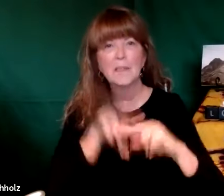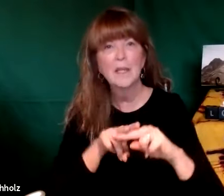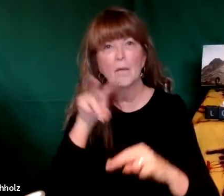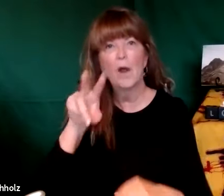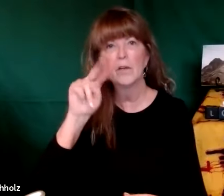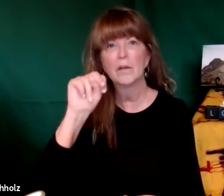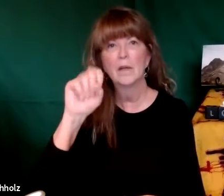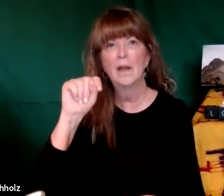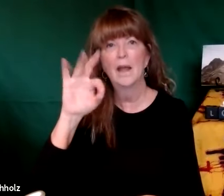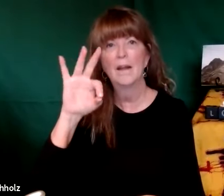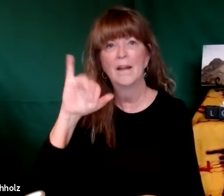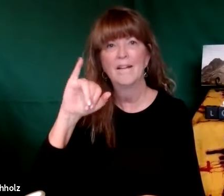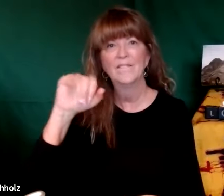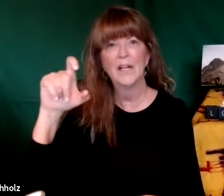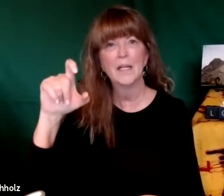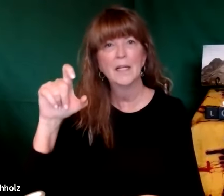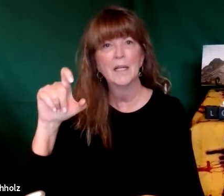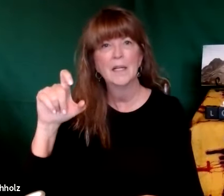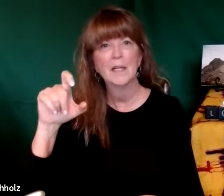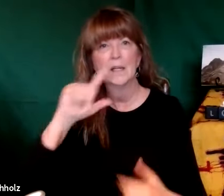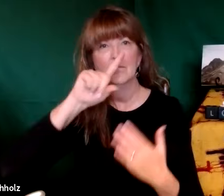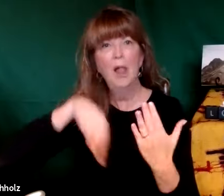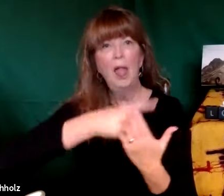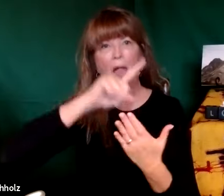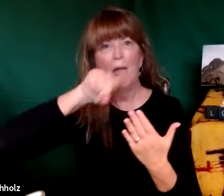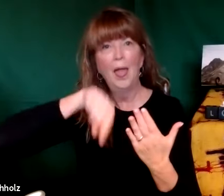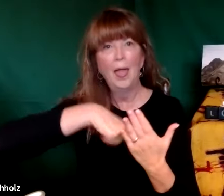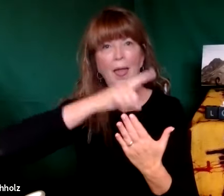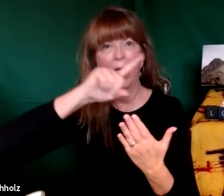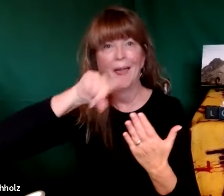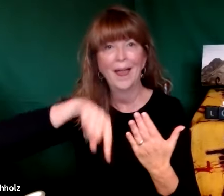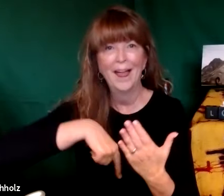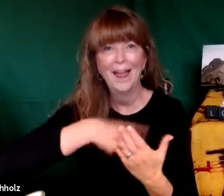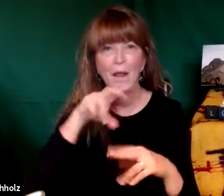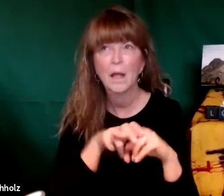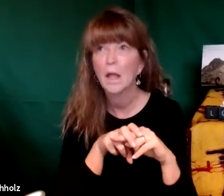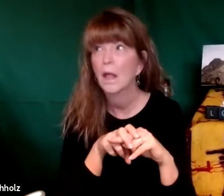you know when the pandemic first began people were just like binging on Netflix right